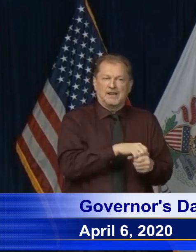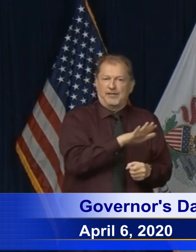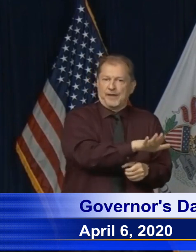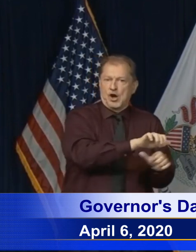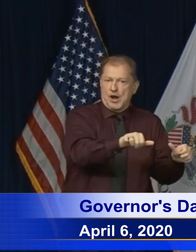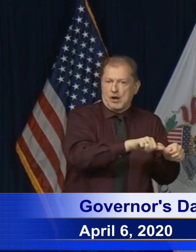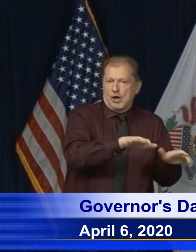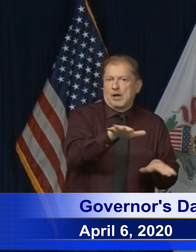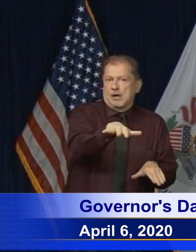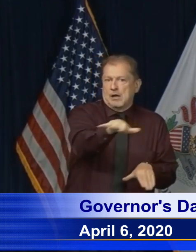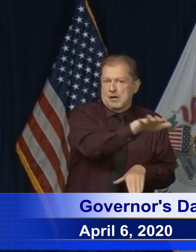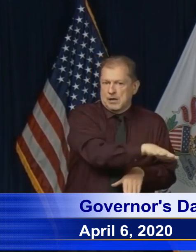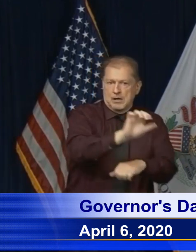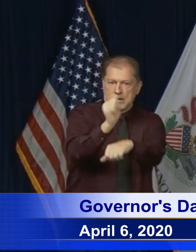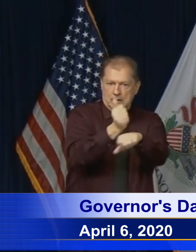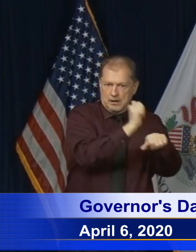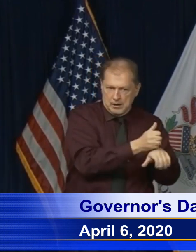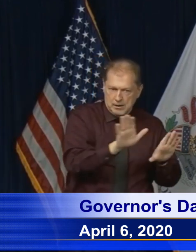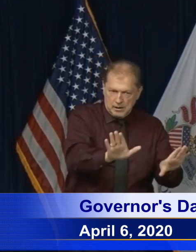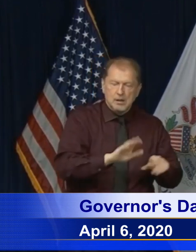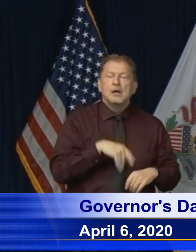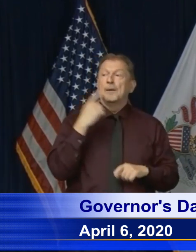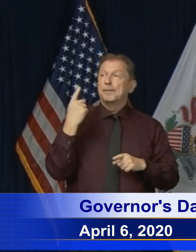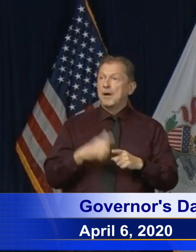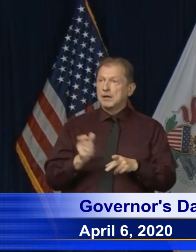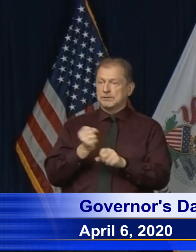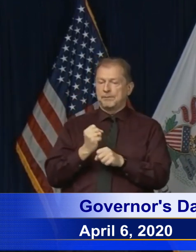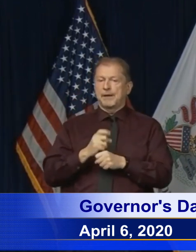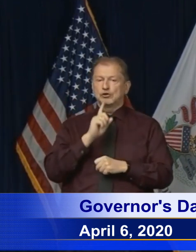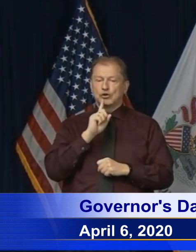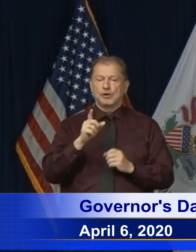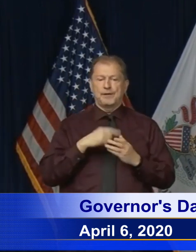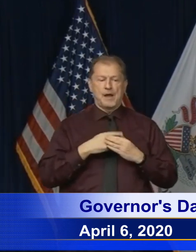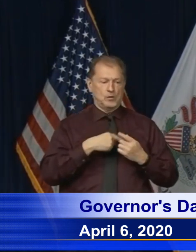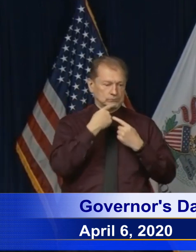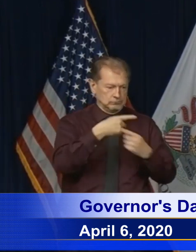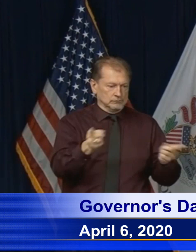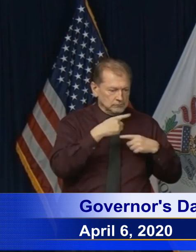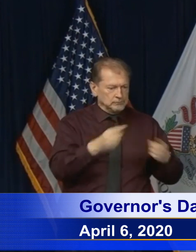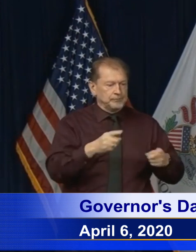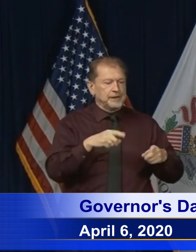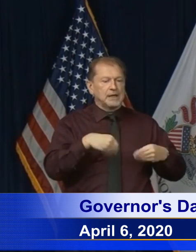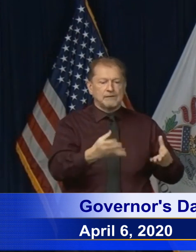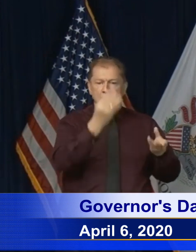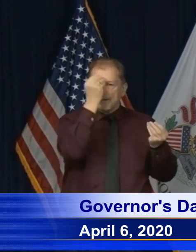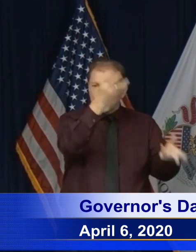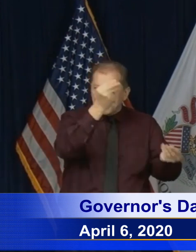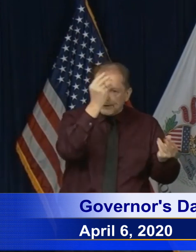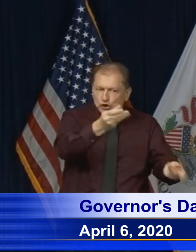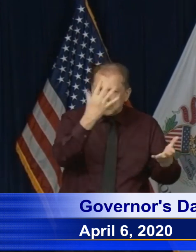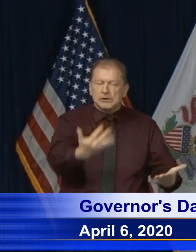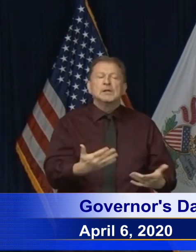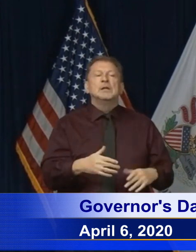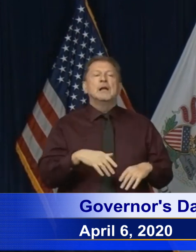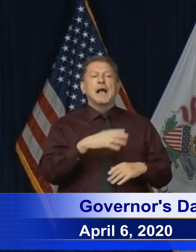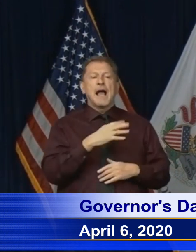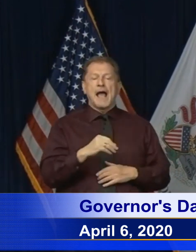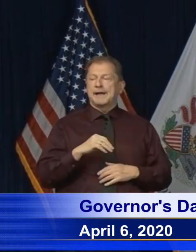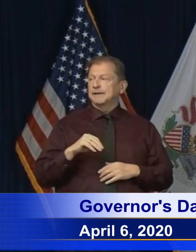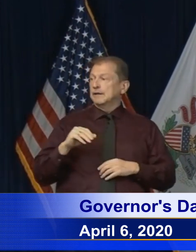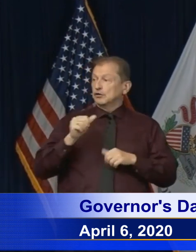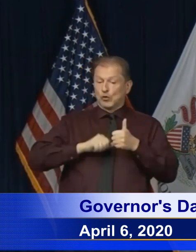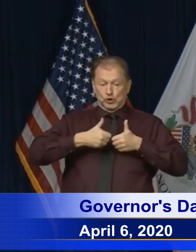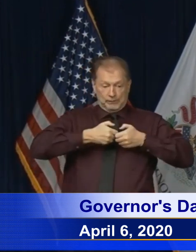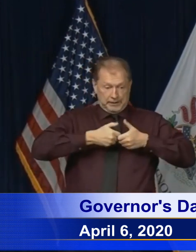those, uh, as well as, uh, by making sure that that we're messaging properly, we're using social media, uh, and our All